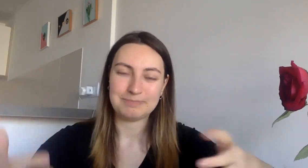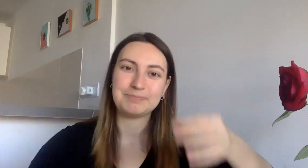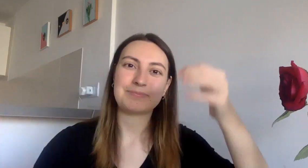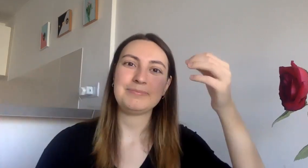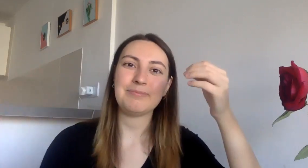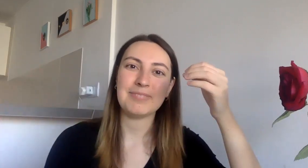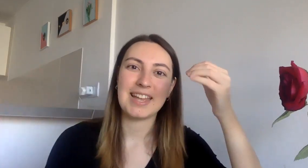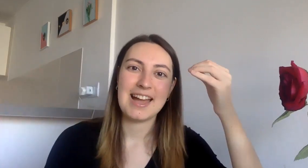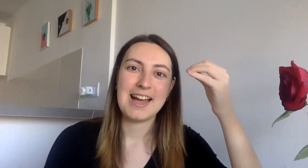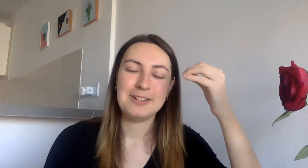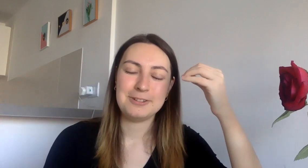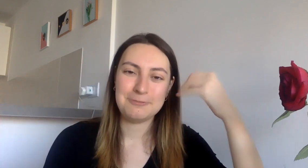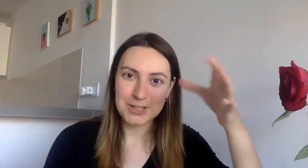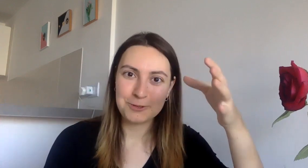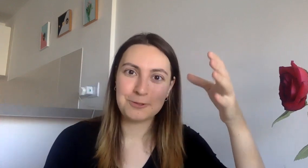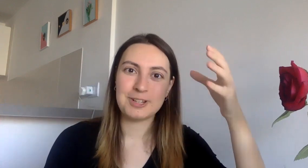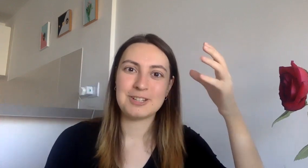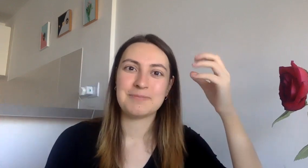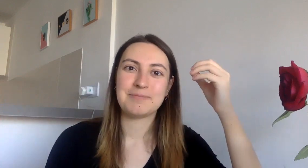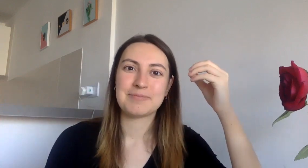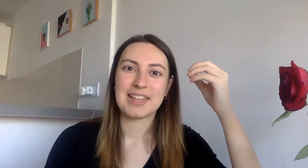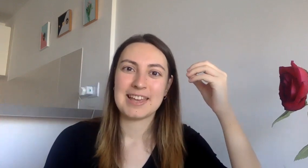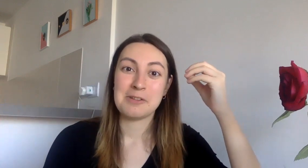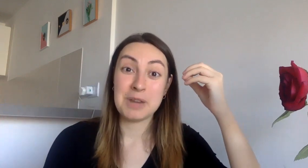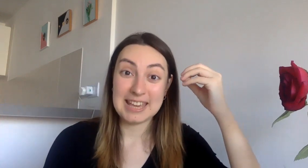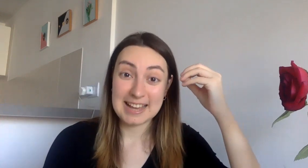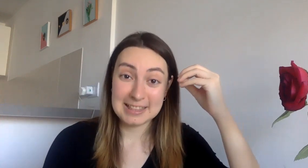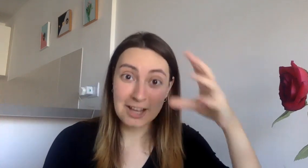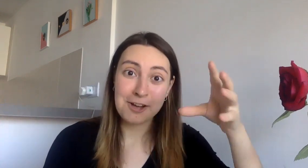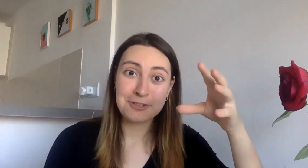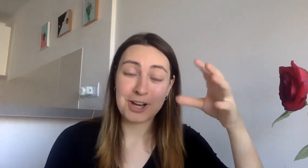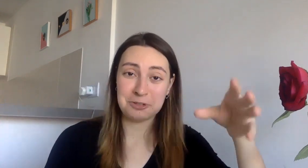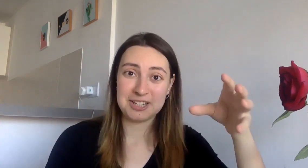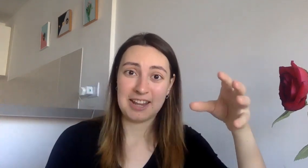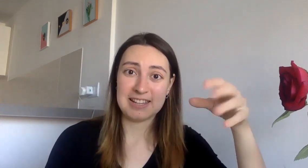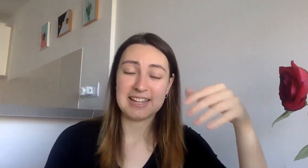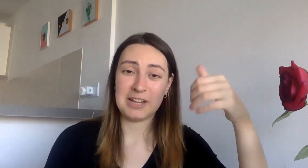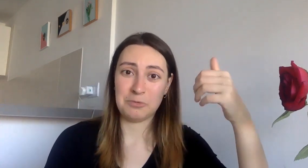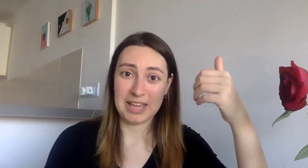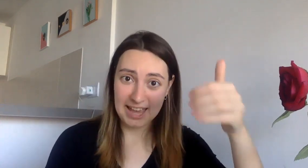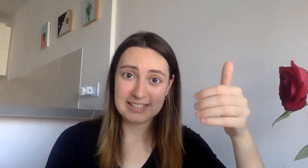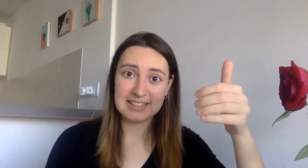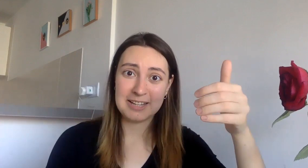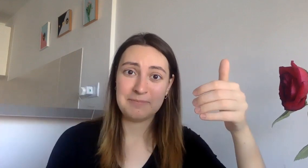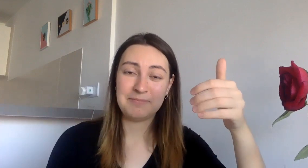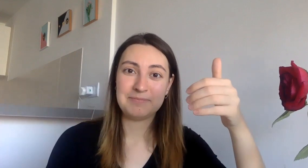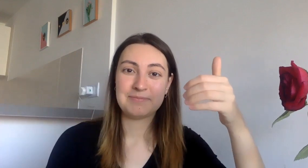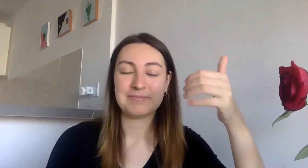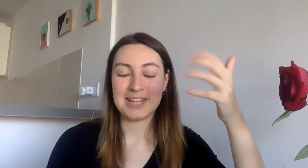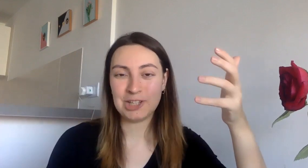to fast forward we loved our studies and we hated them as